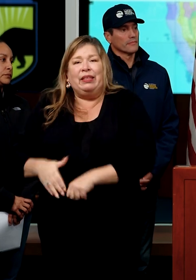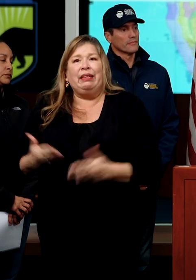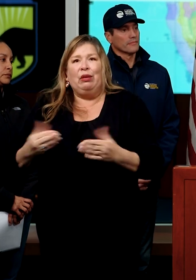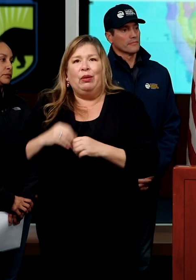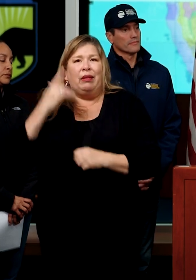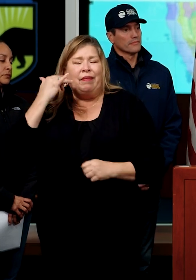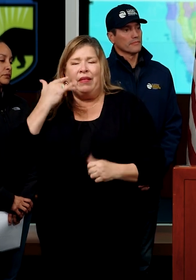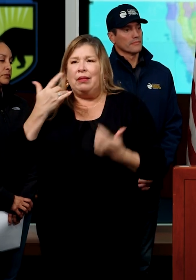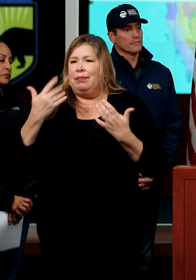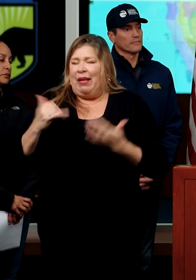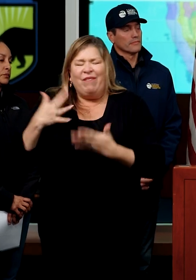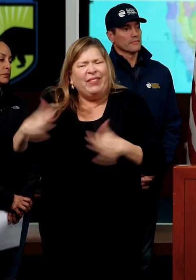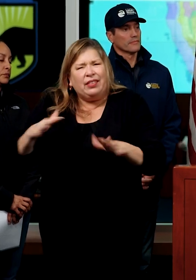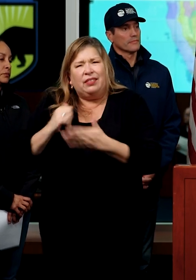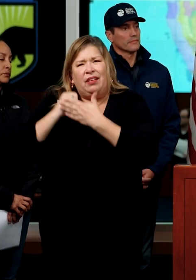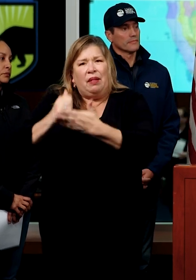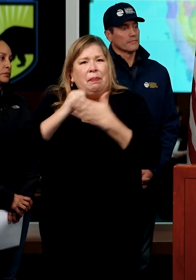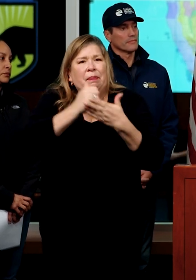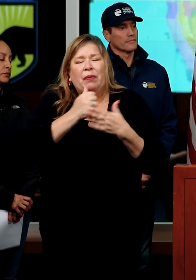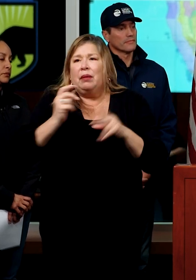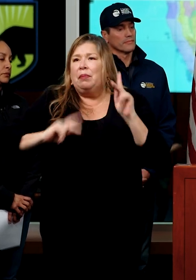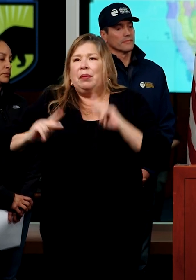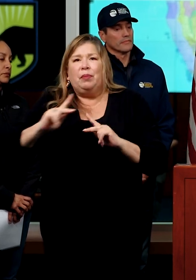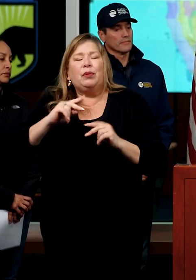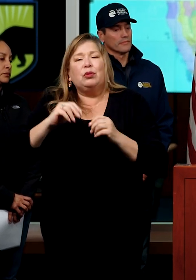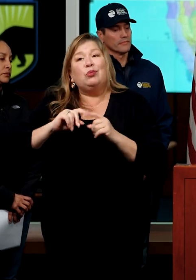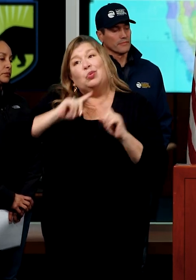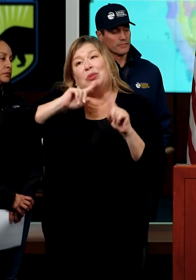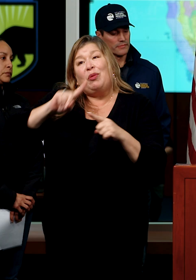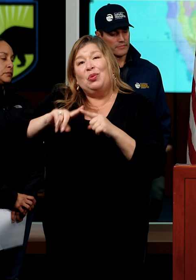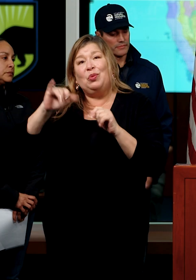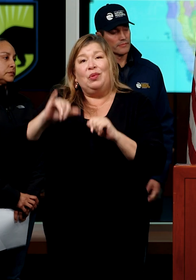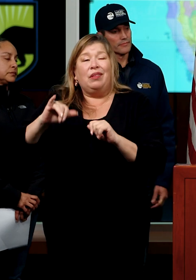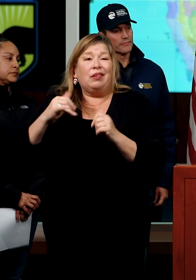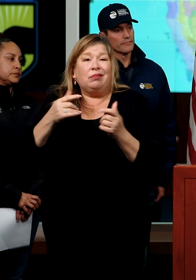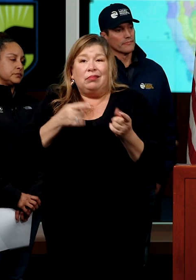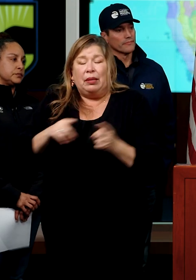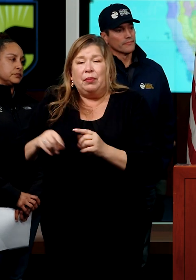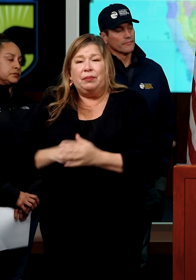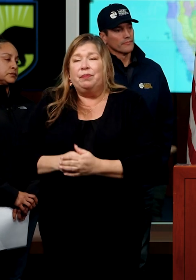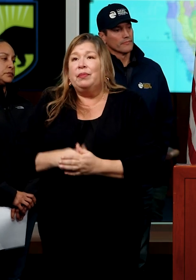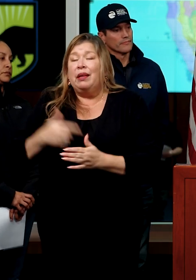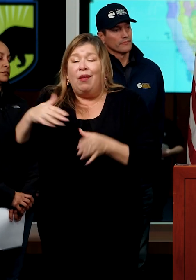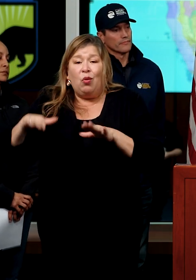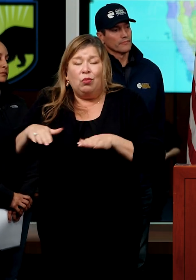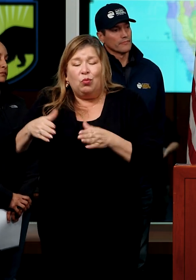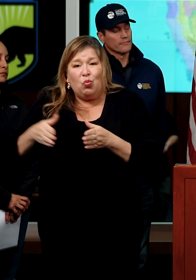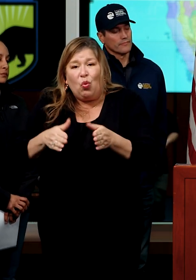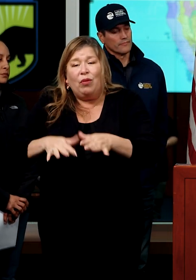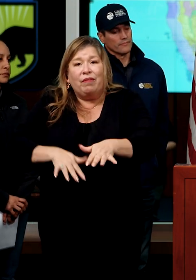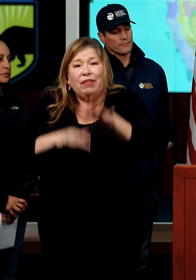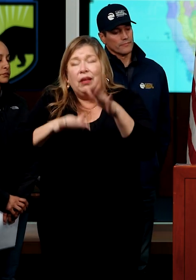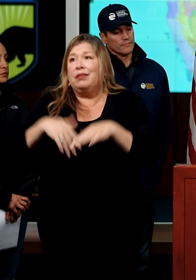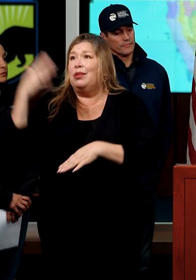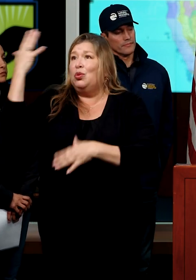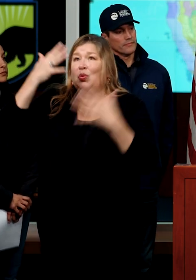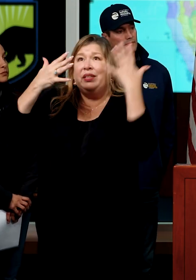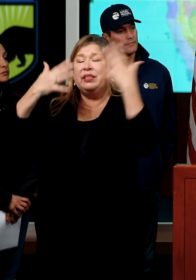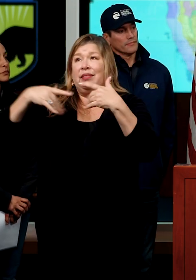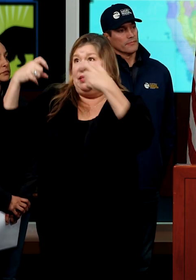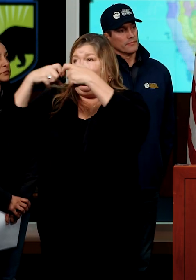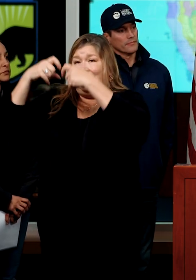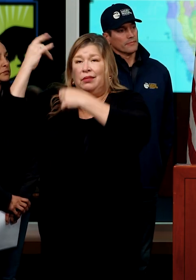people in response to the winter storms that we're experiencing. Flooded roadways, downed trees, and power lines are making travel